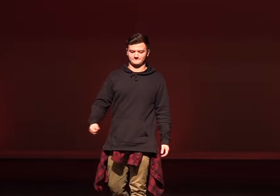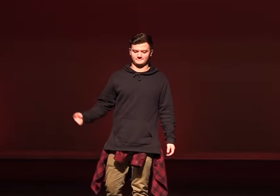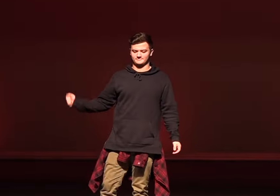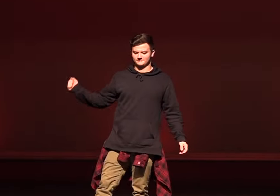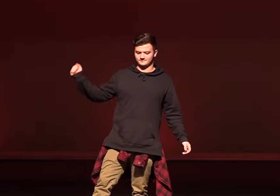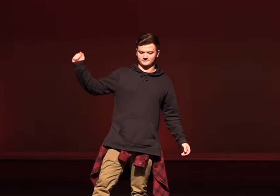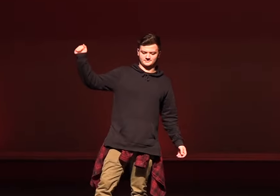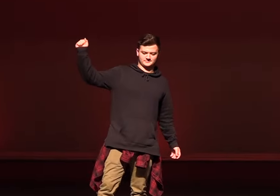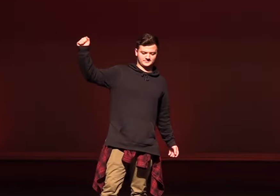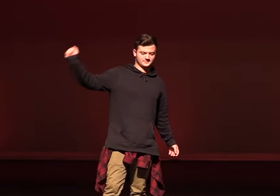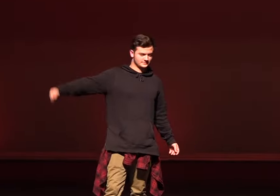Yeah